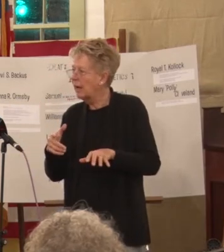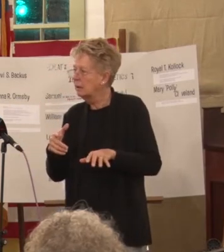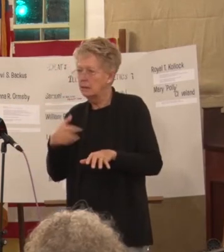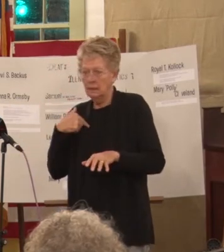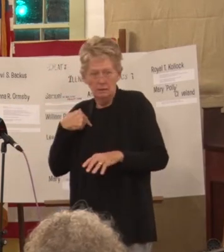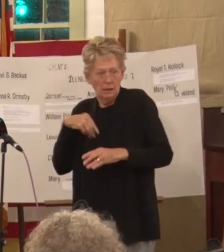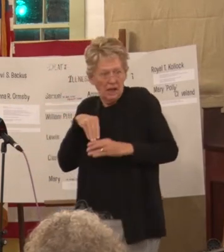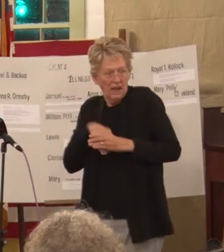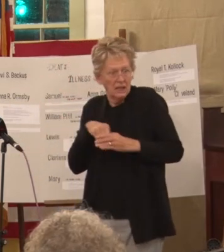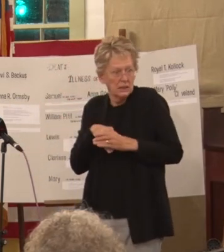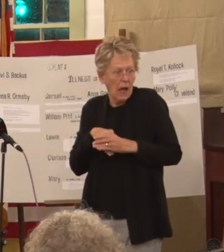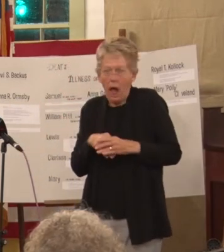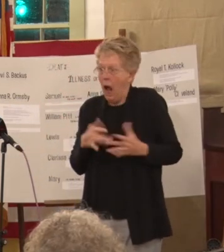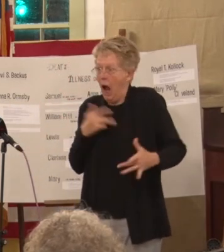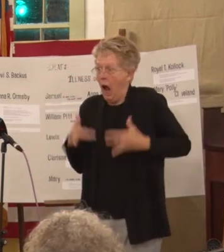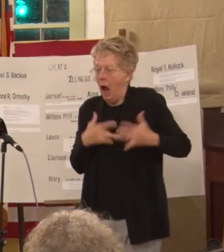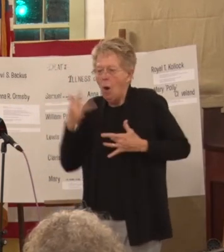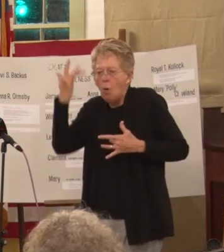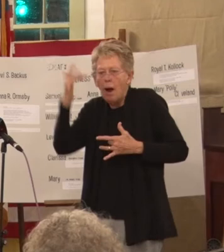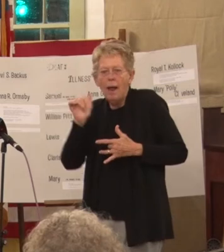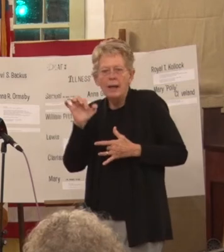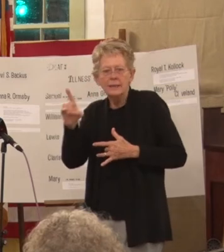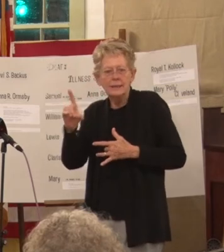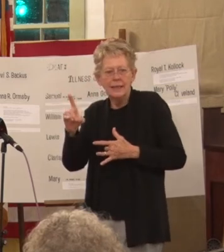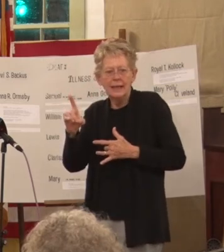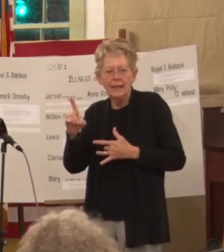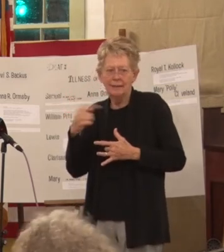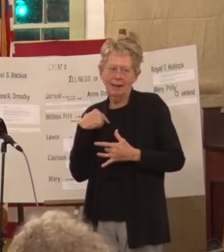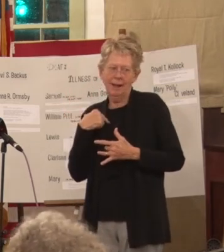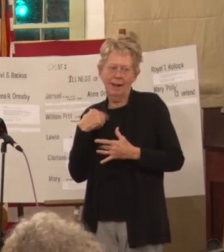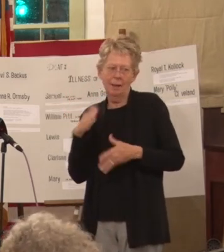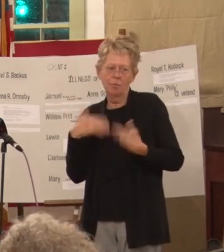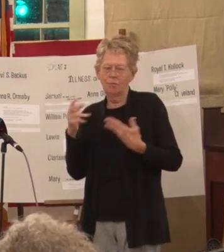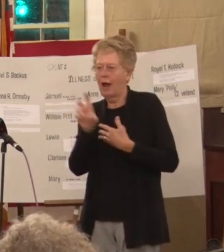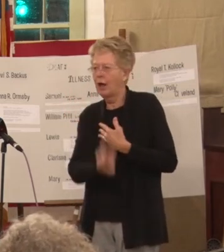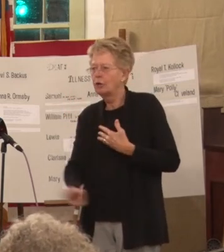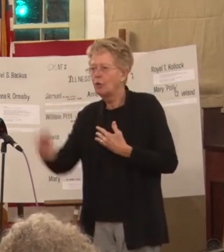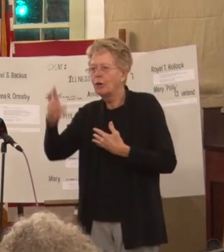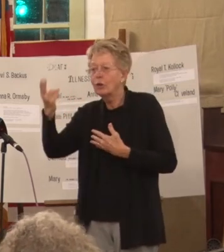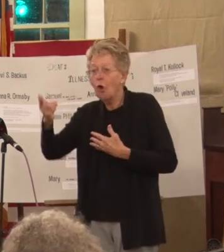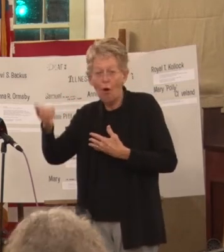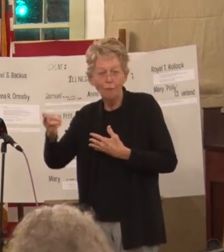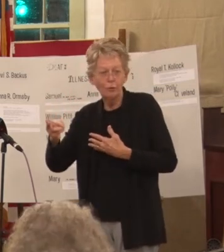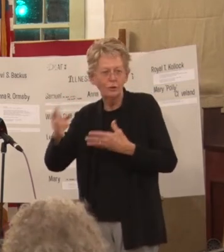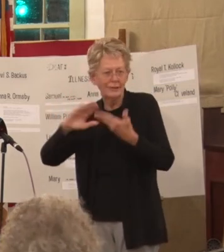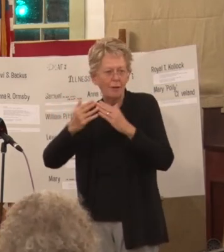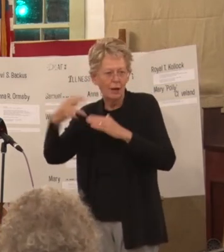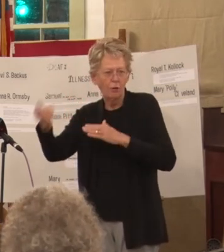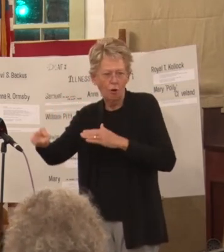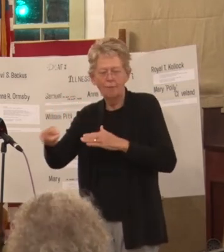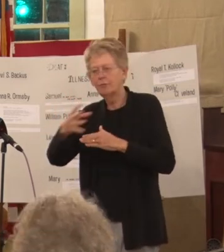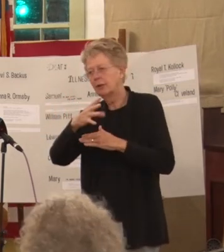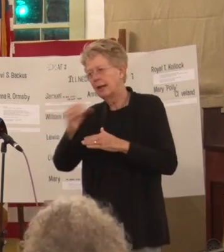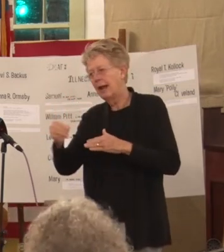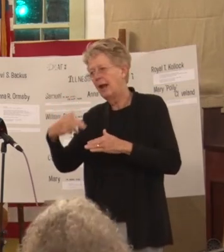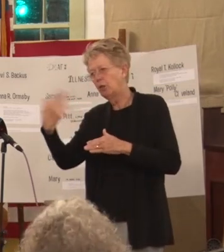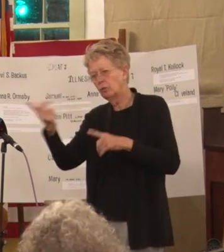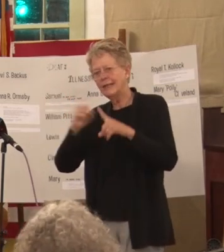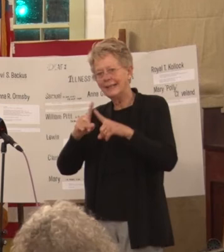because ASD I give tours in Hartford downtown Hartford as well as three cemetery tours